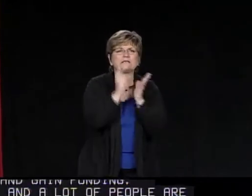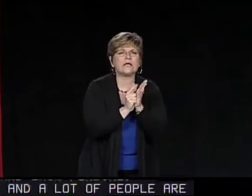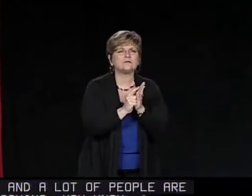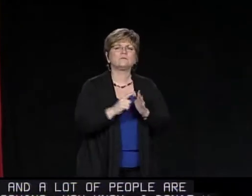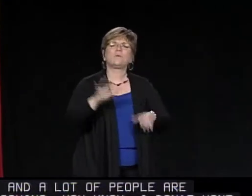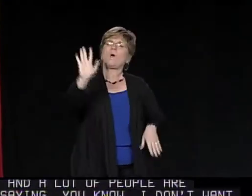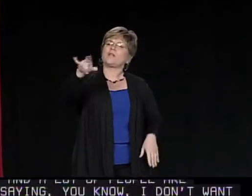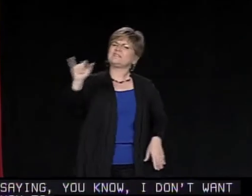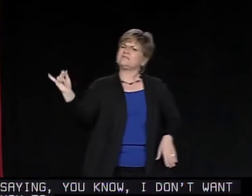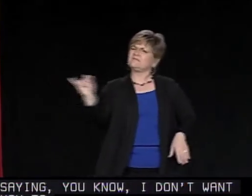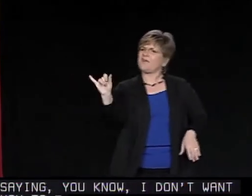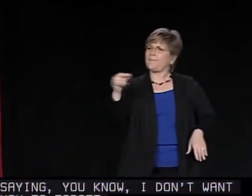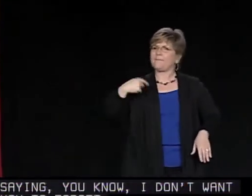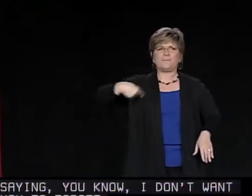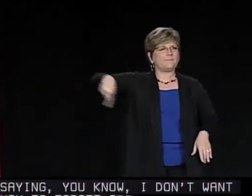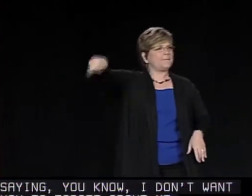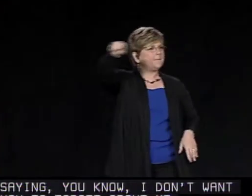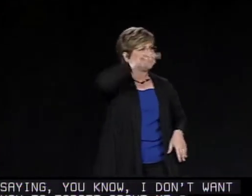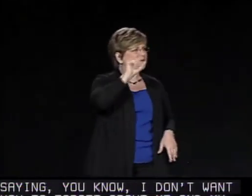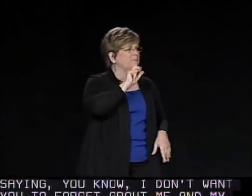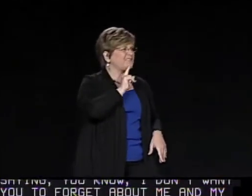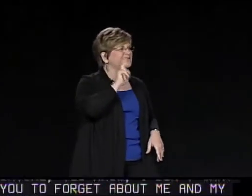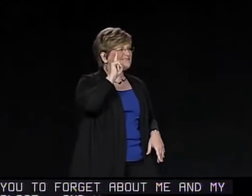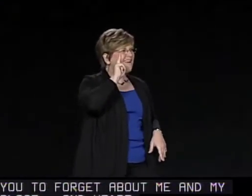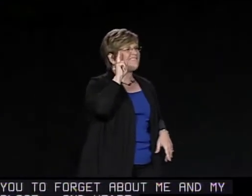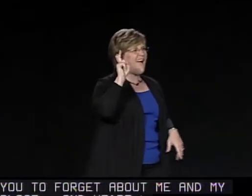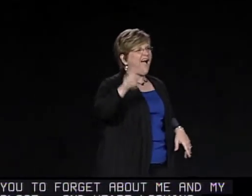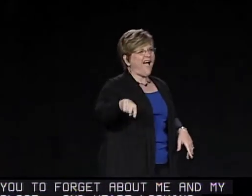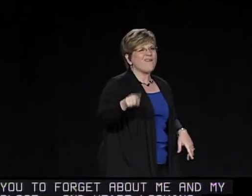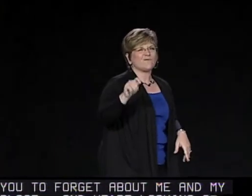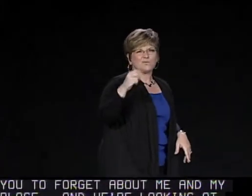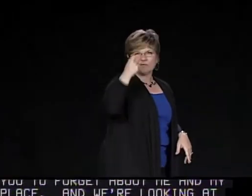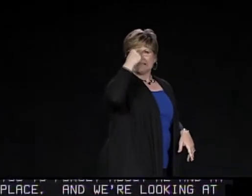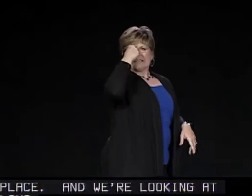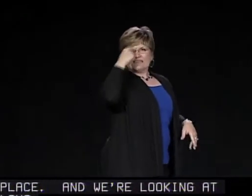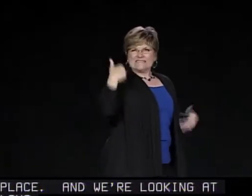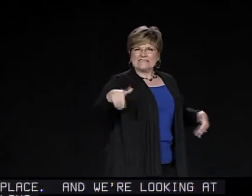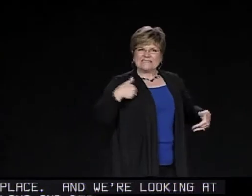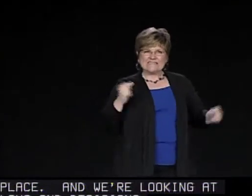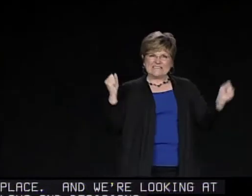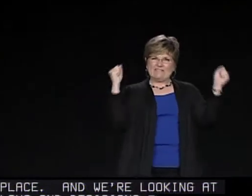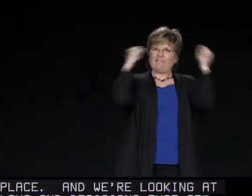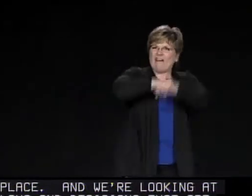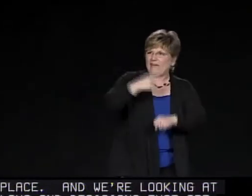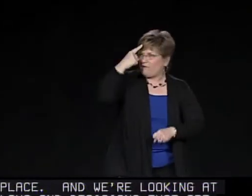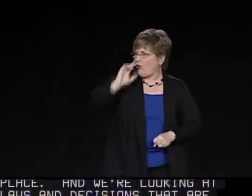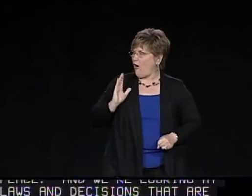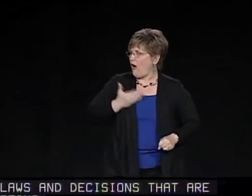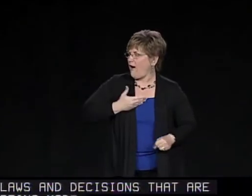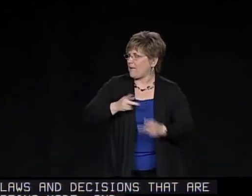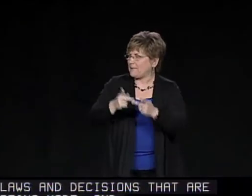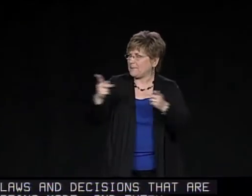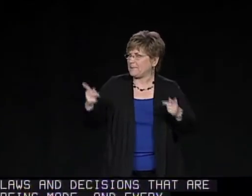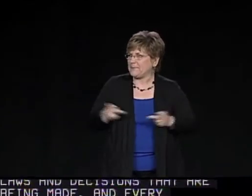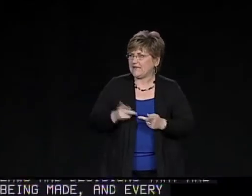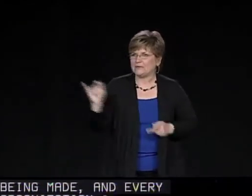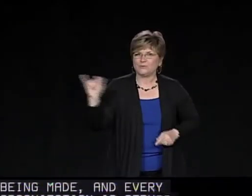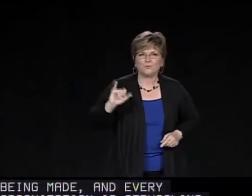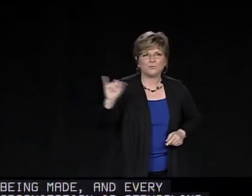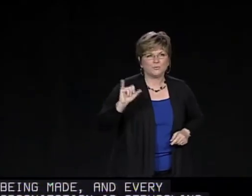And we are looking at laws and decisions that are being made and every organization is struggling through that. And deaf people as